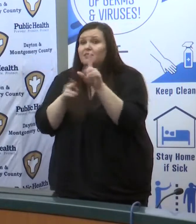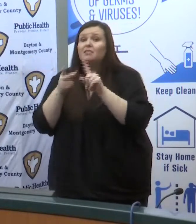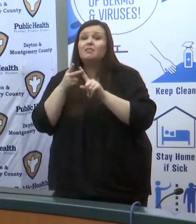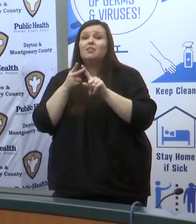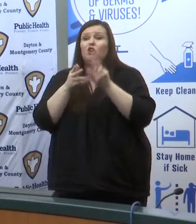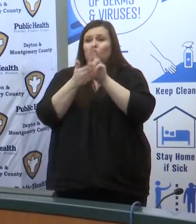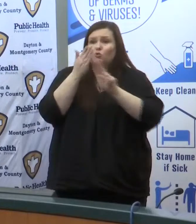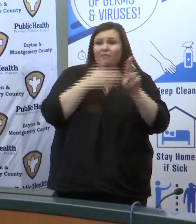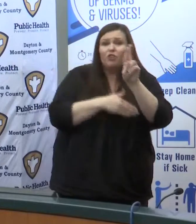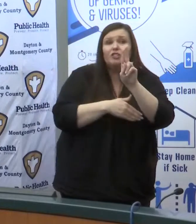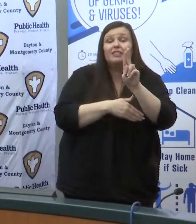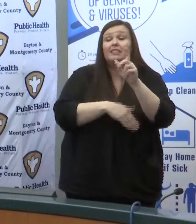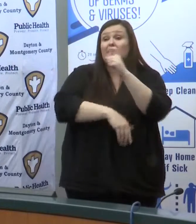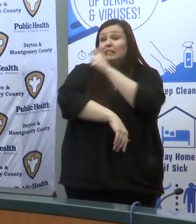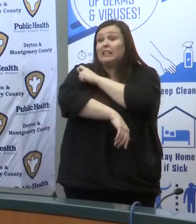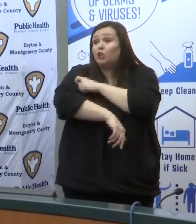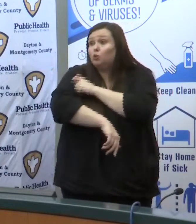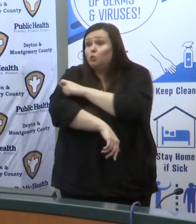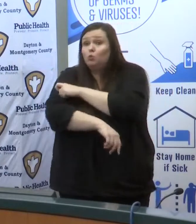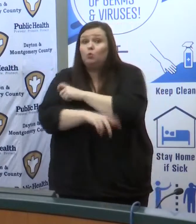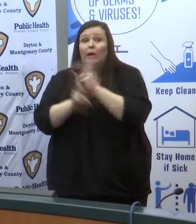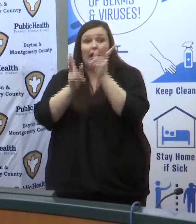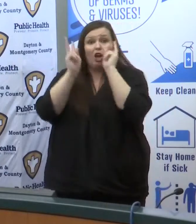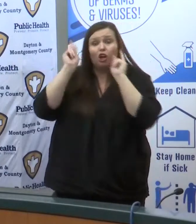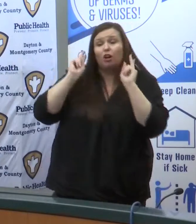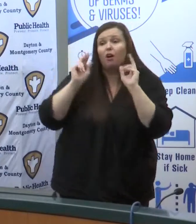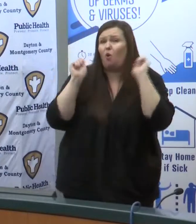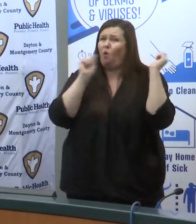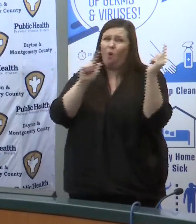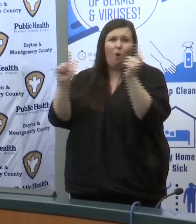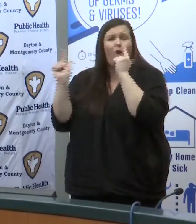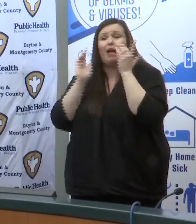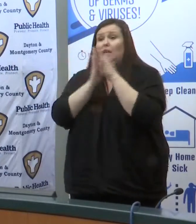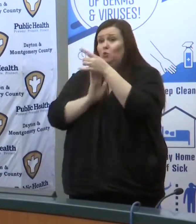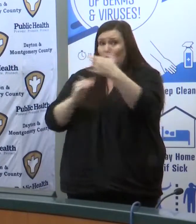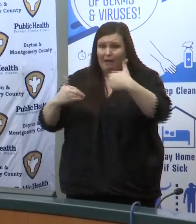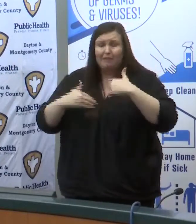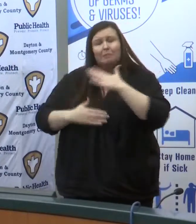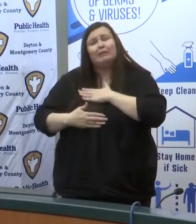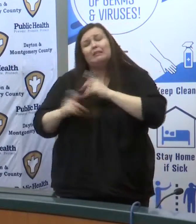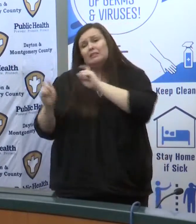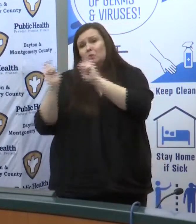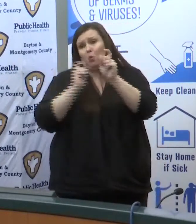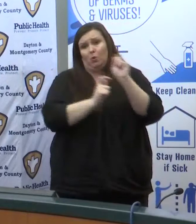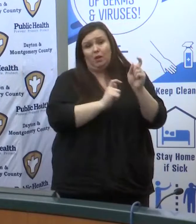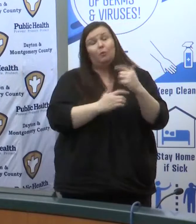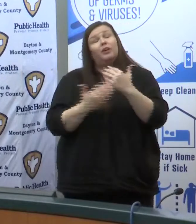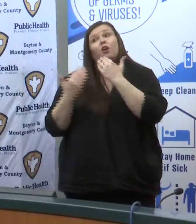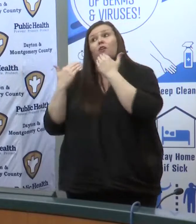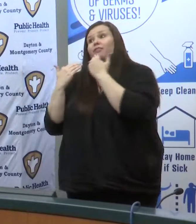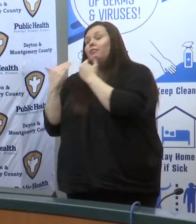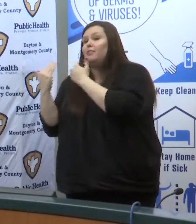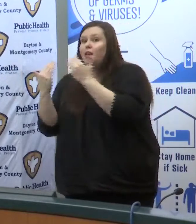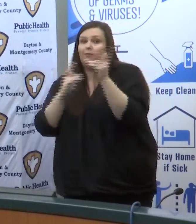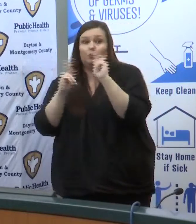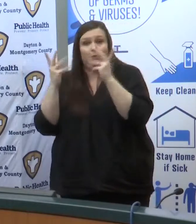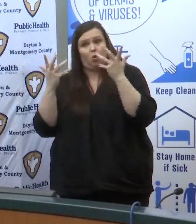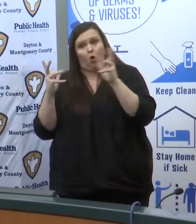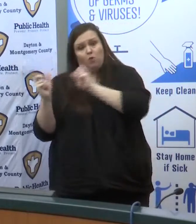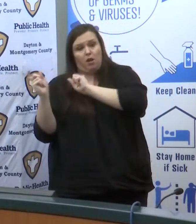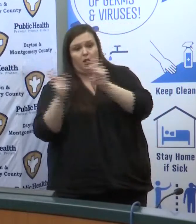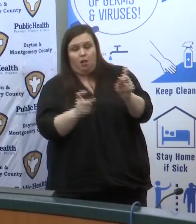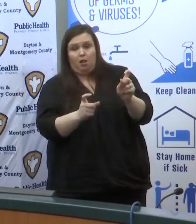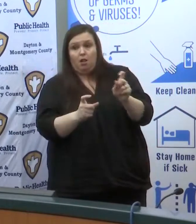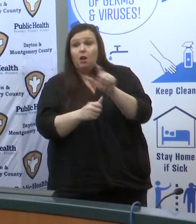to the tattoo facilities and the salons we're grateful to the partners that we've made and and have donated already